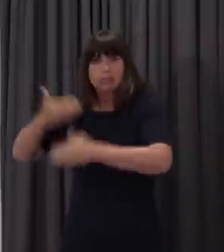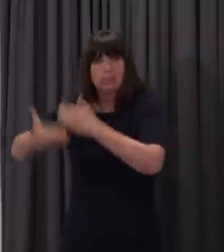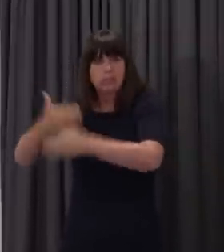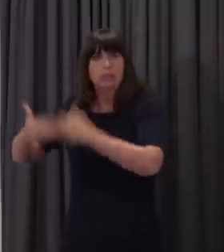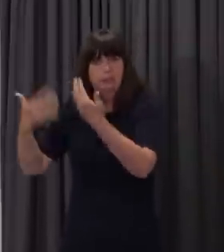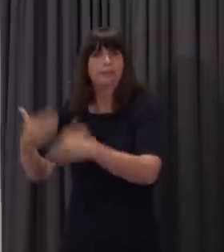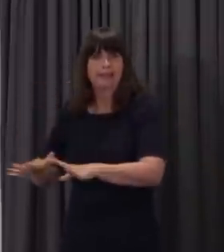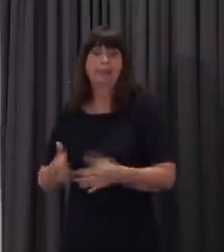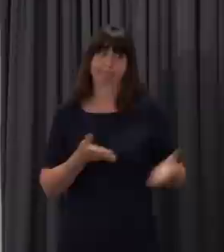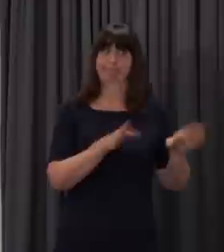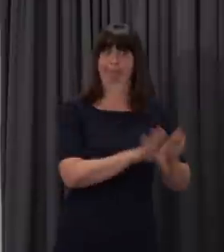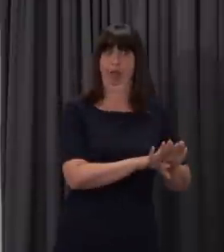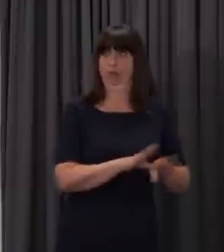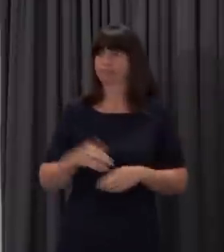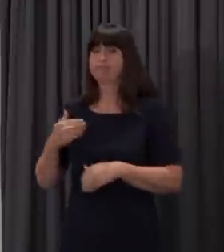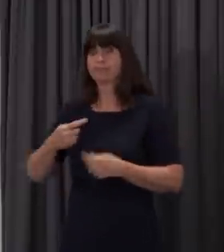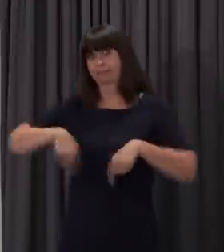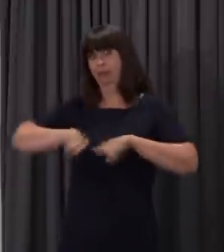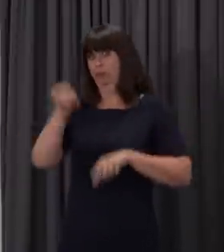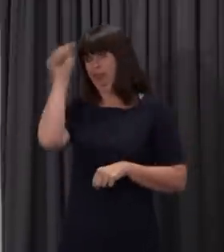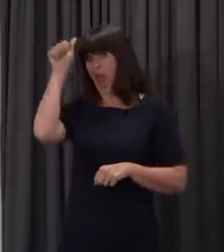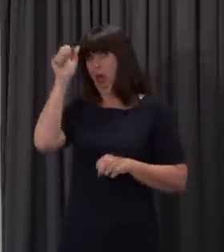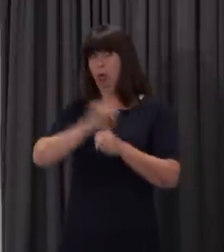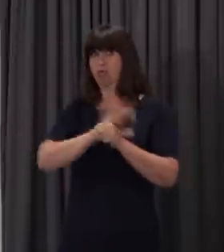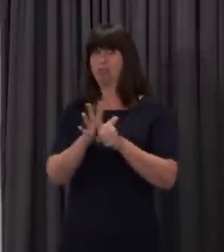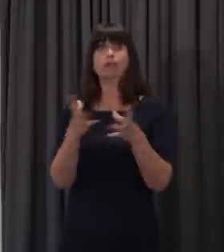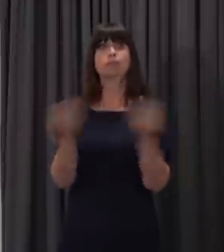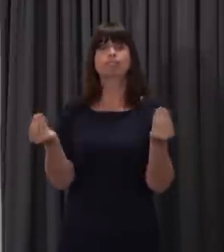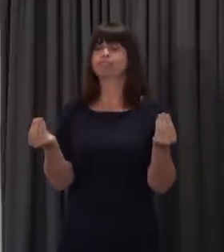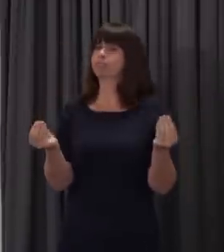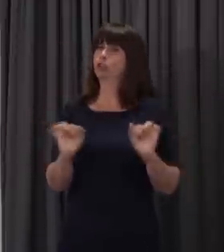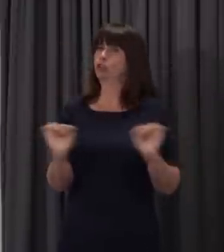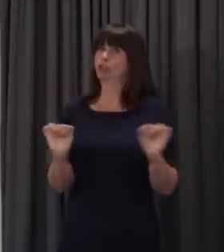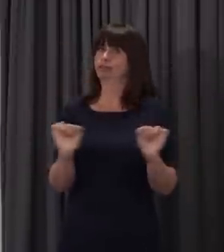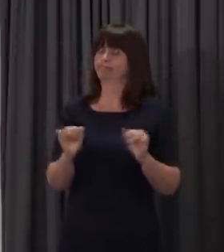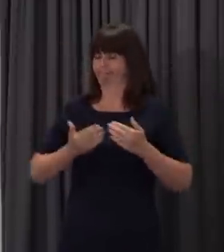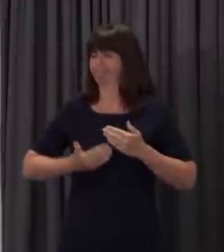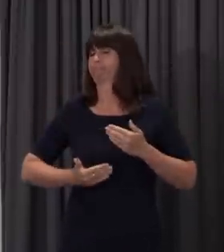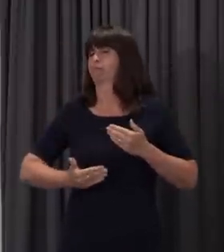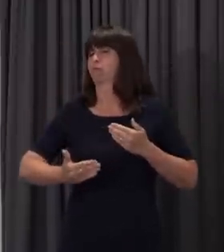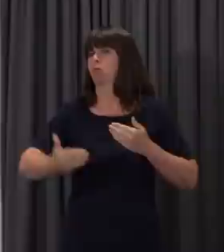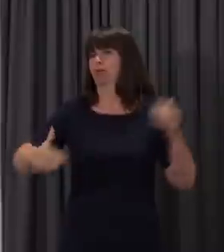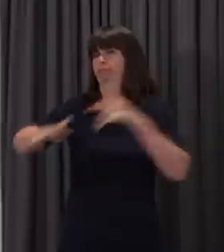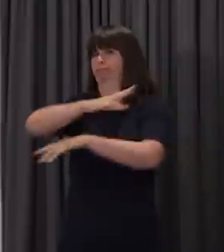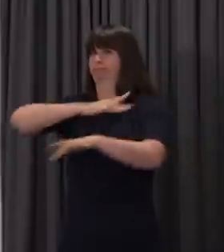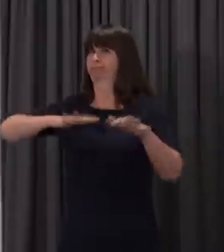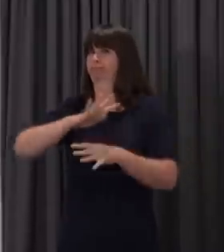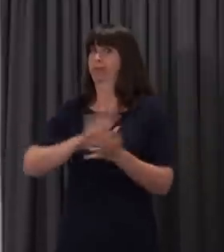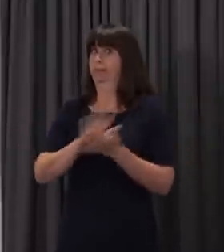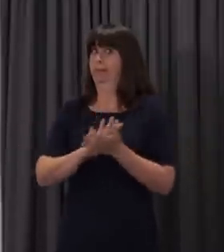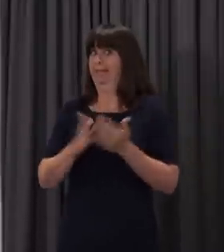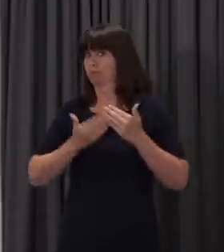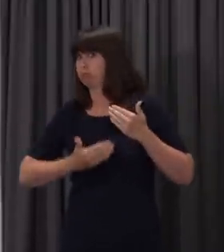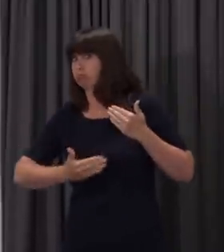know that we're going to have to live with this for some time. We know that it will remain our biggest challenge for the